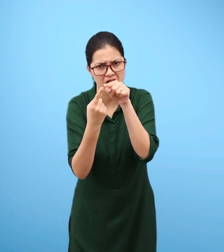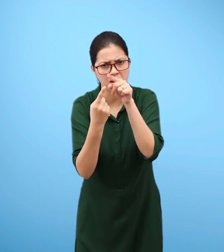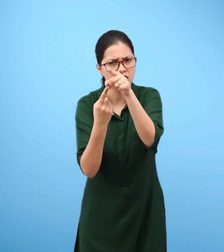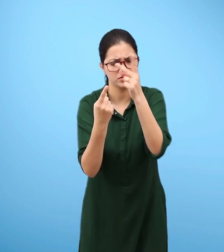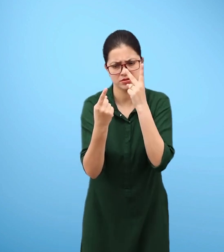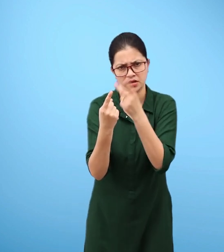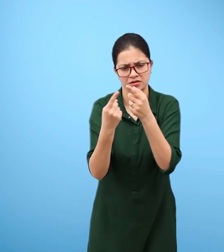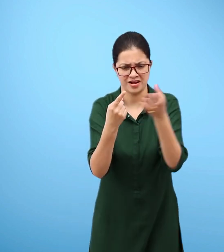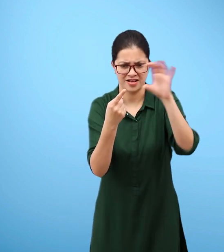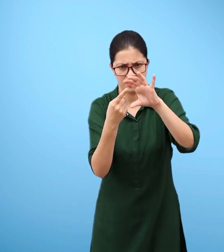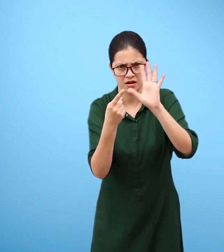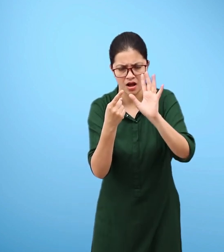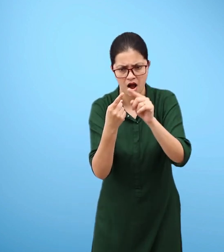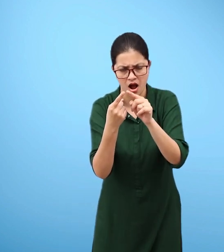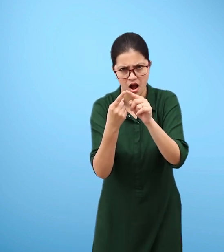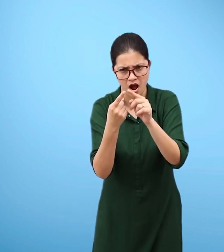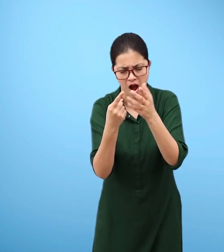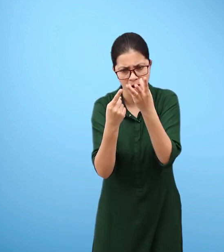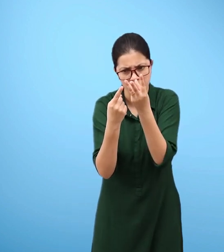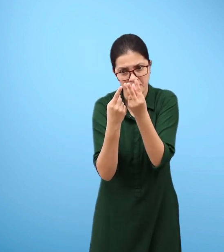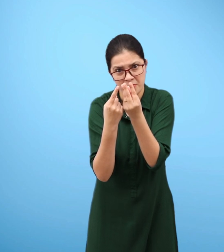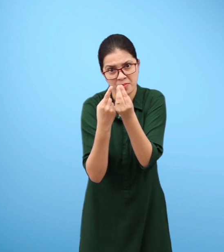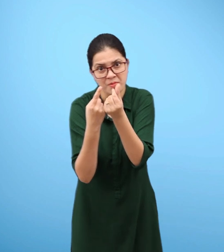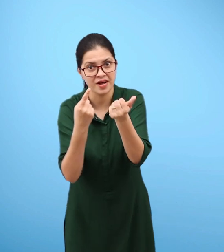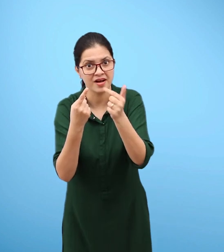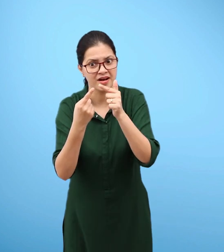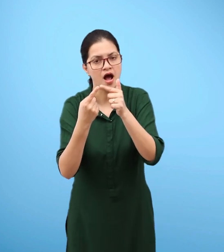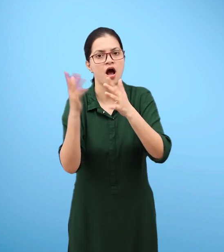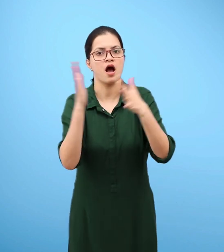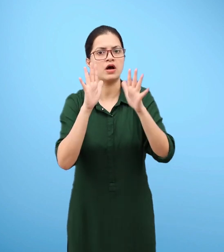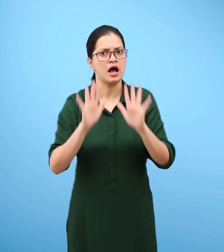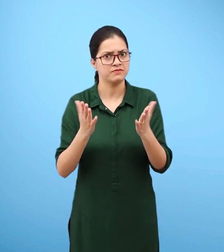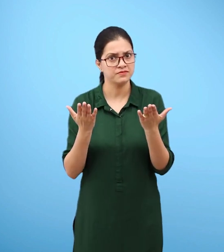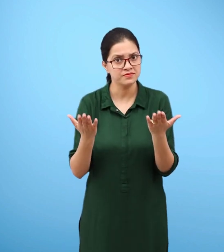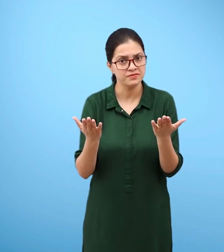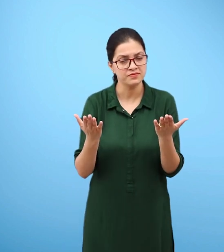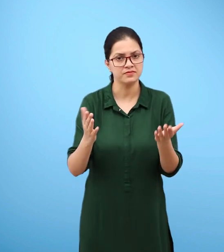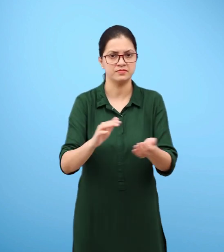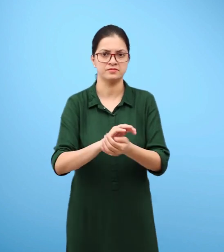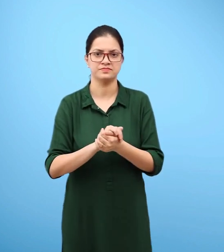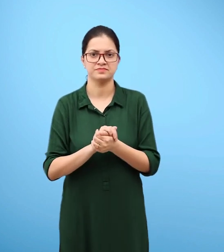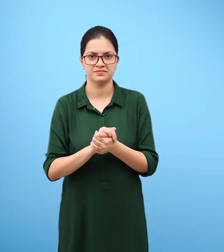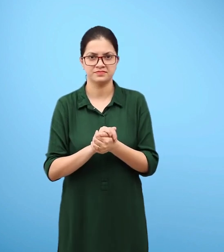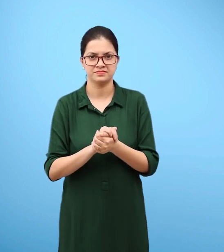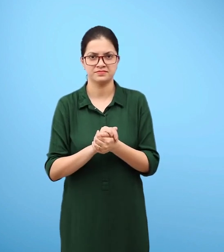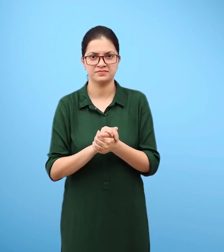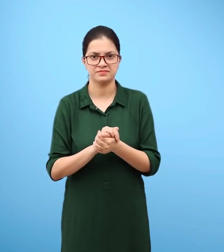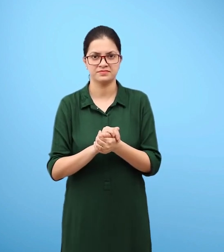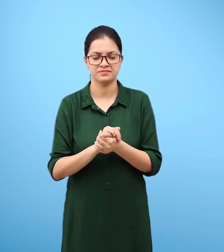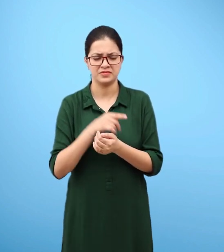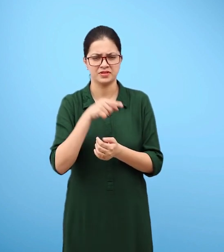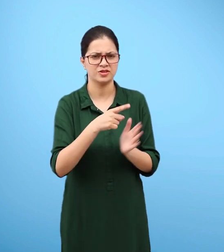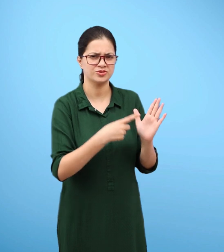this